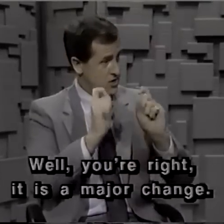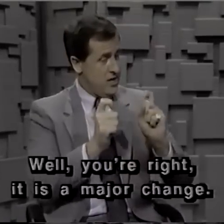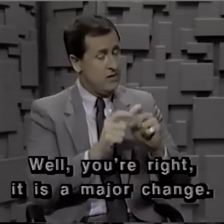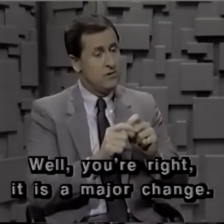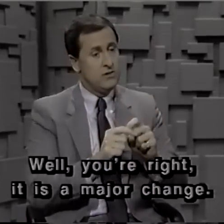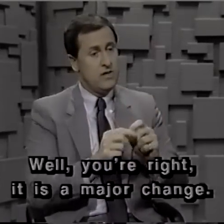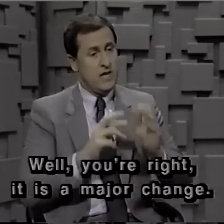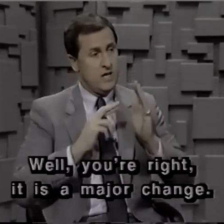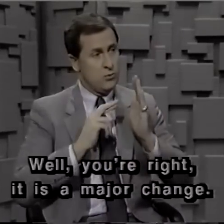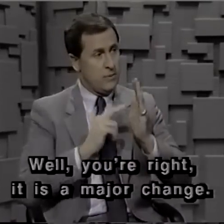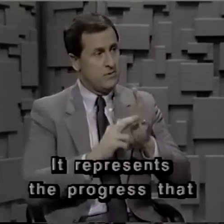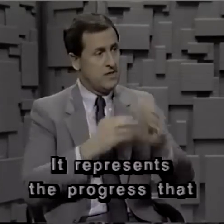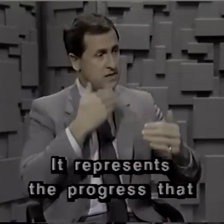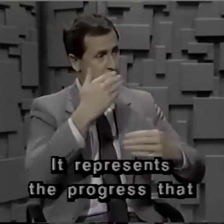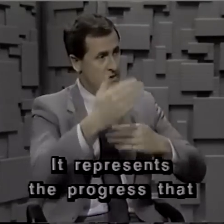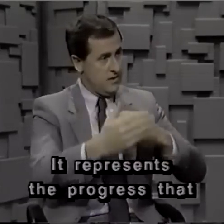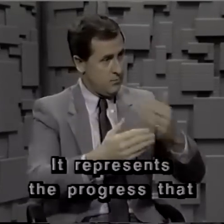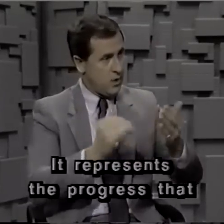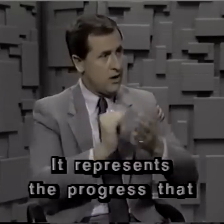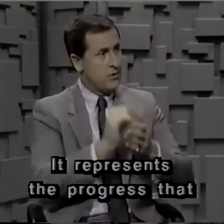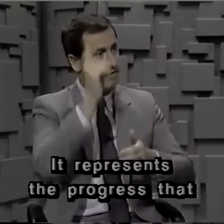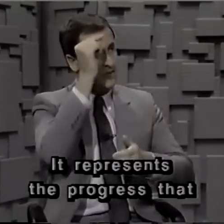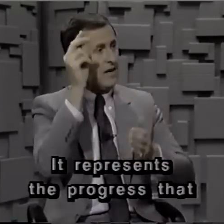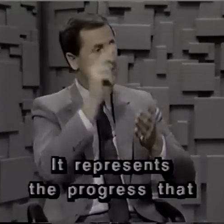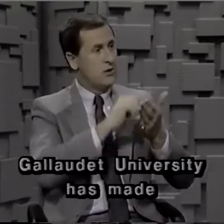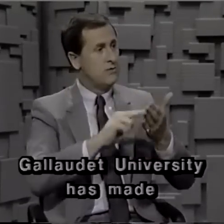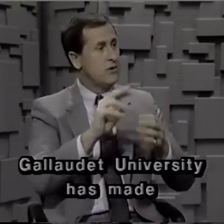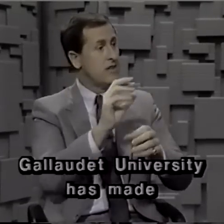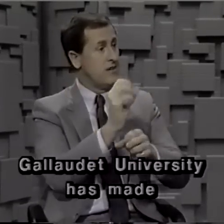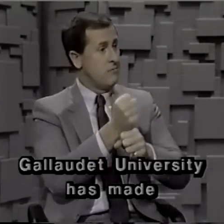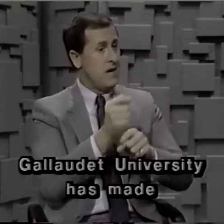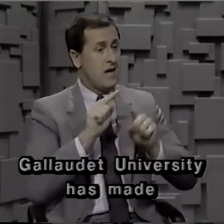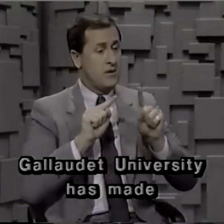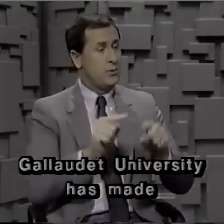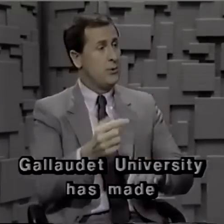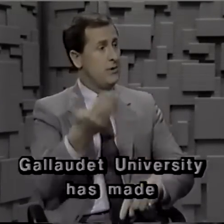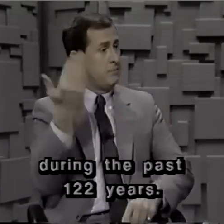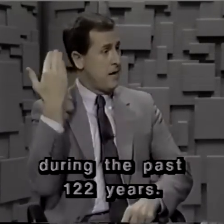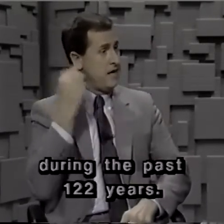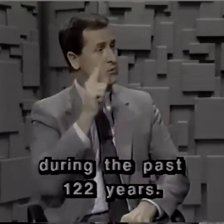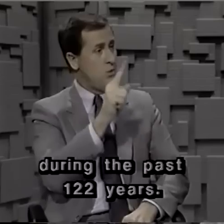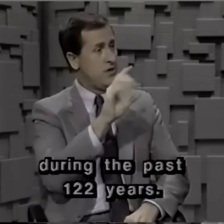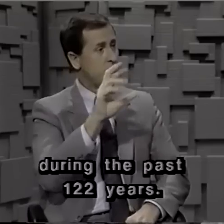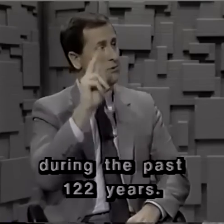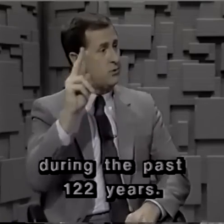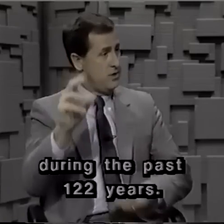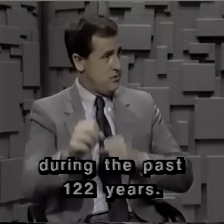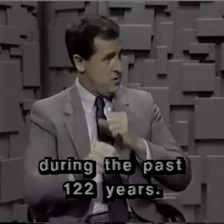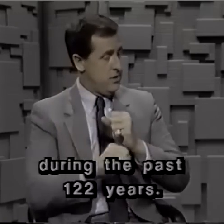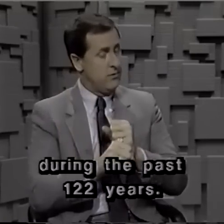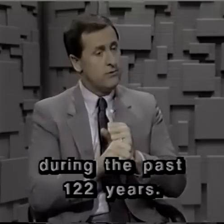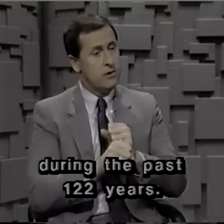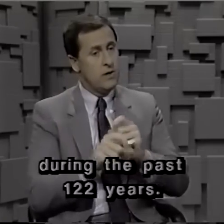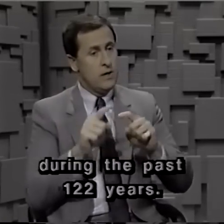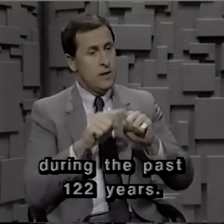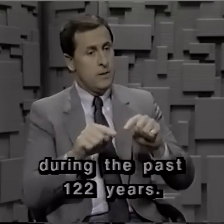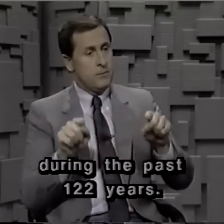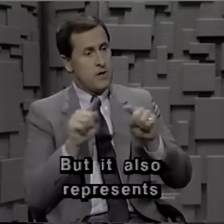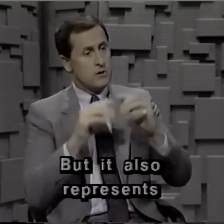change. It represents the progress that Gallaudet University has made during the past 122 years. But it